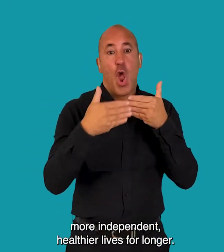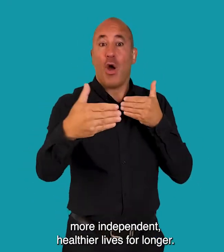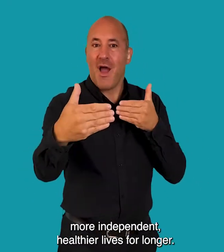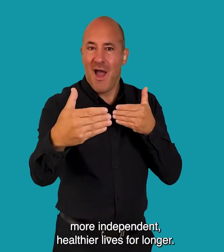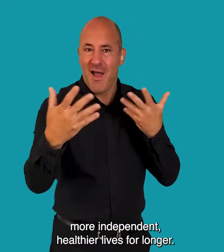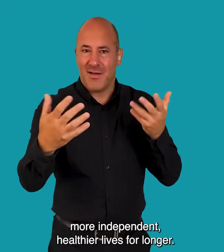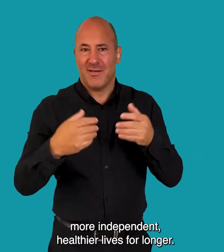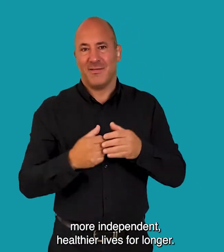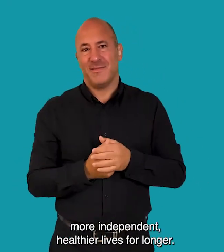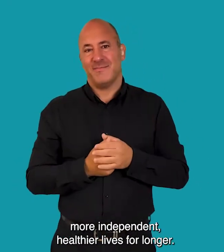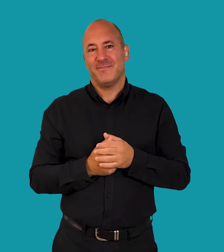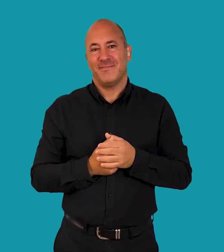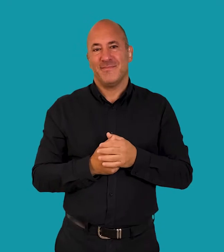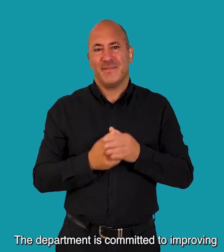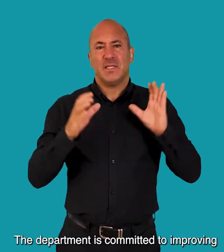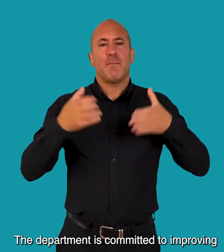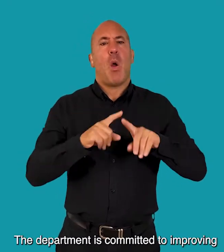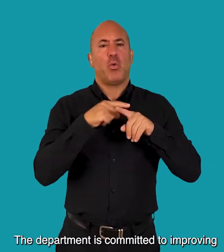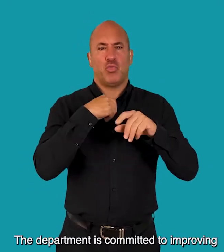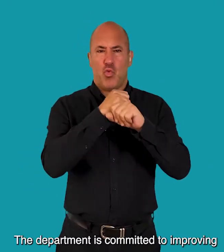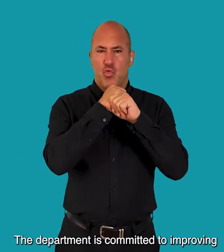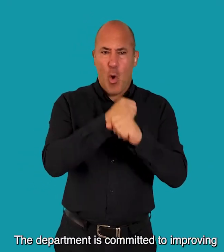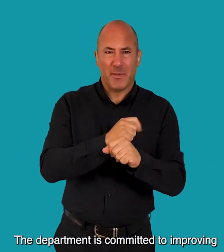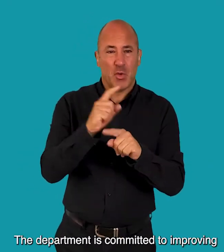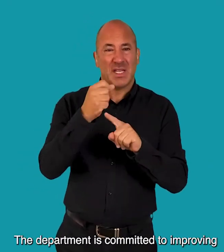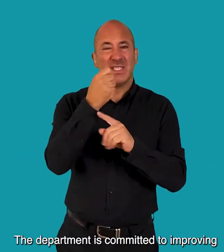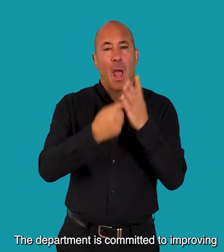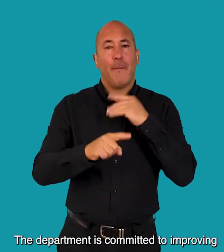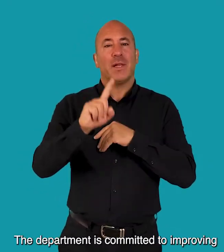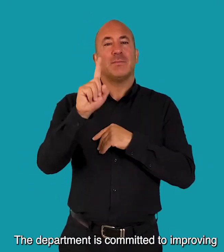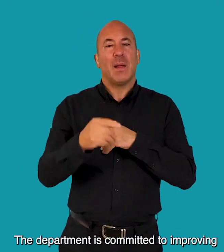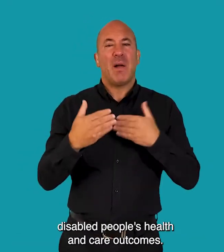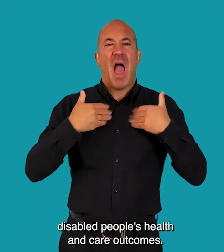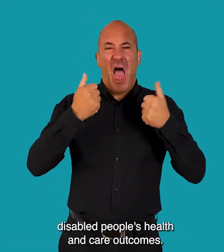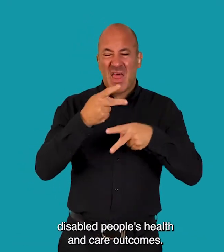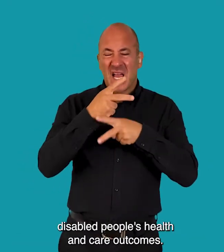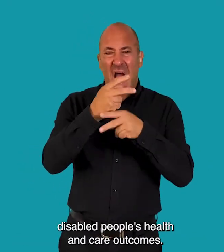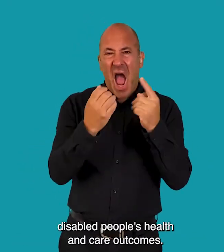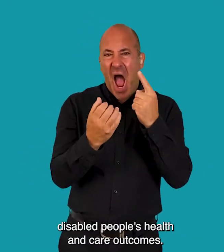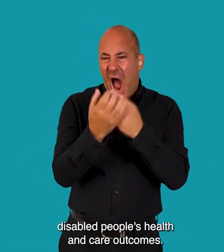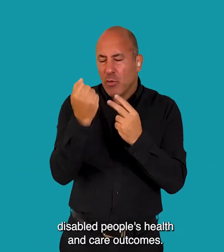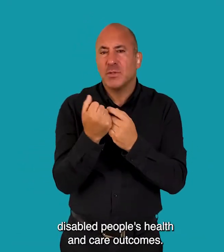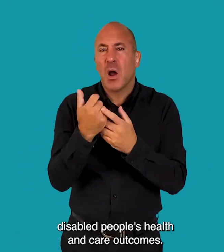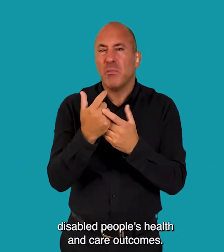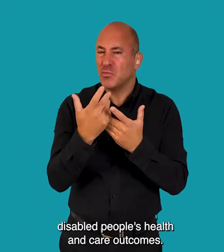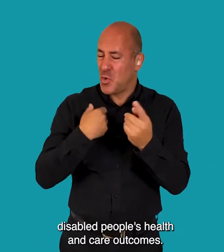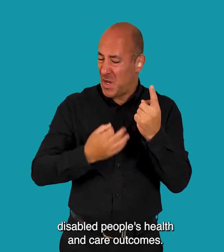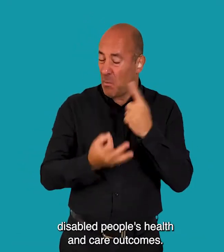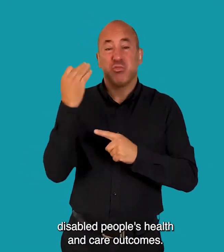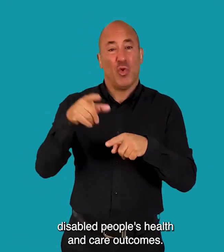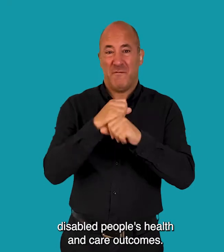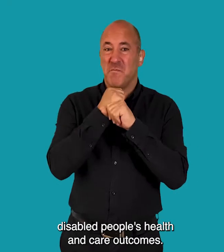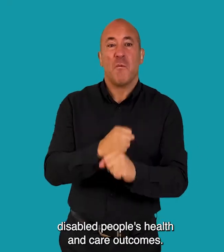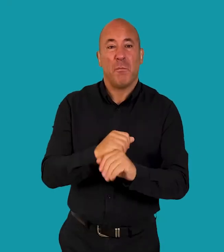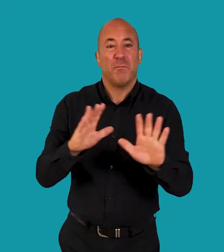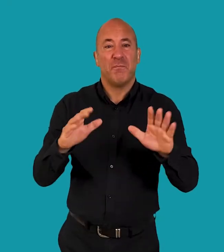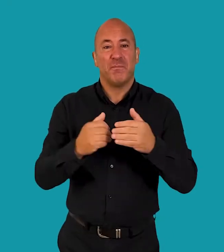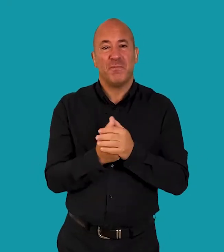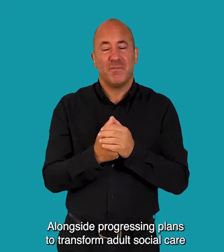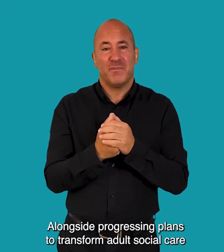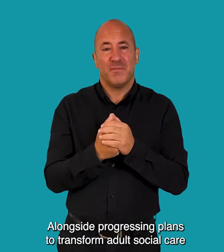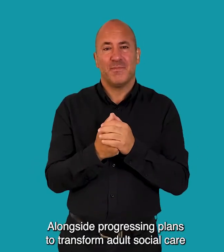healthier lives for longer The Department is committed to improving disabled people's health and care outcomes